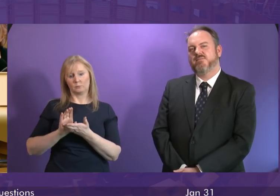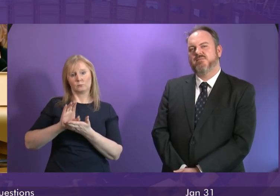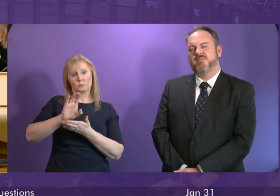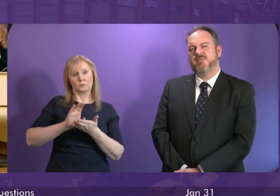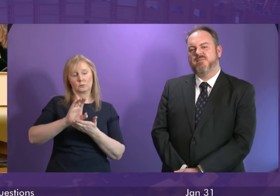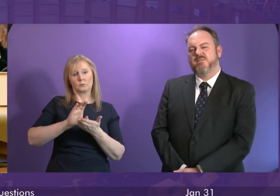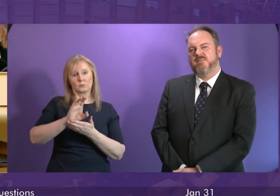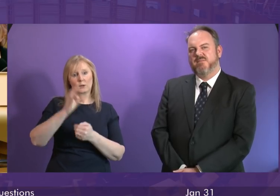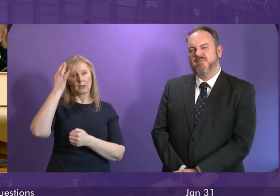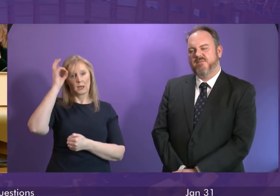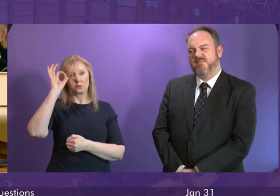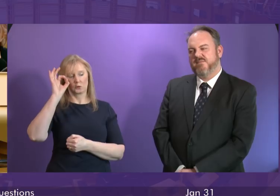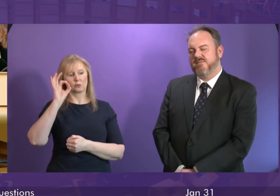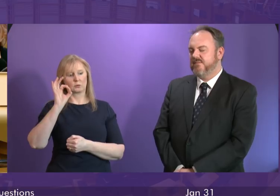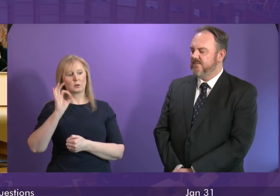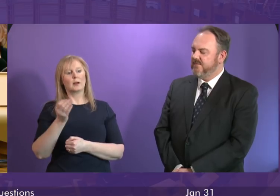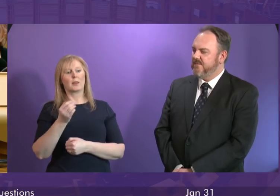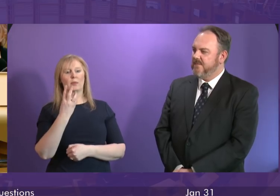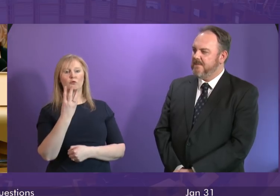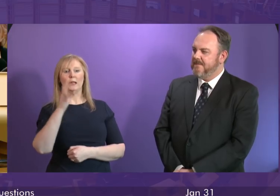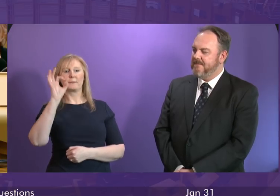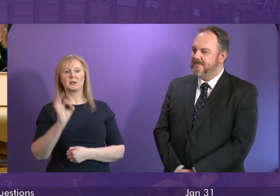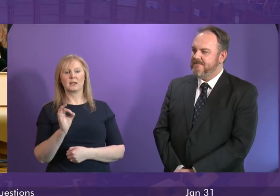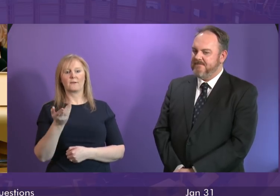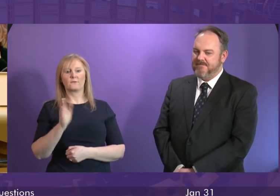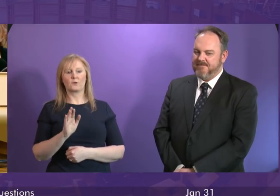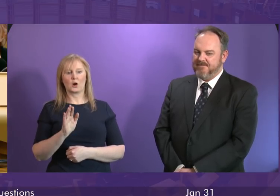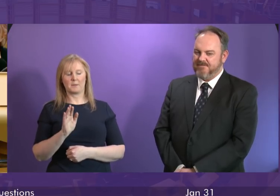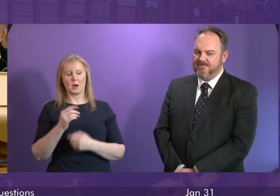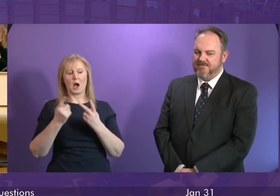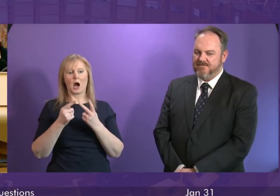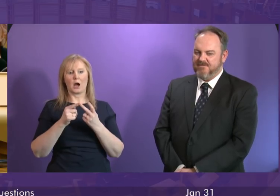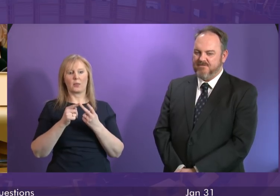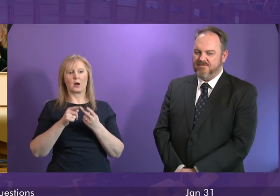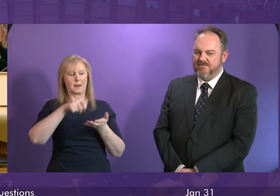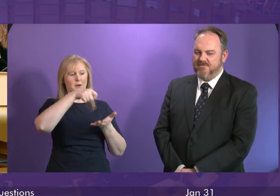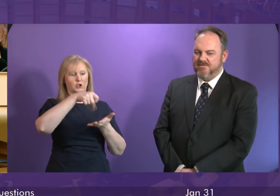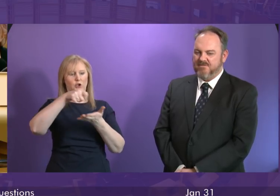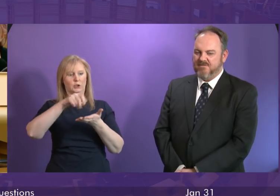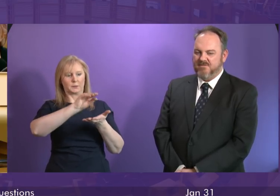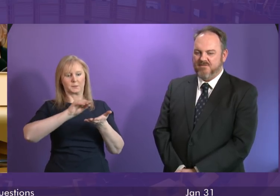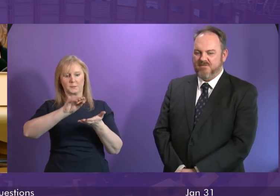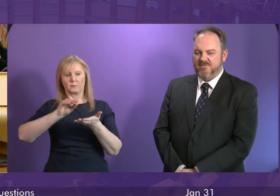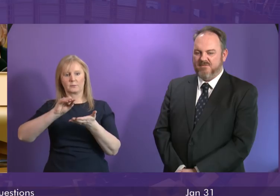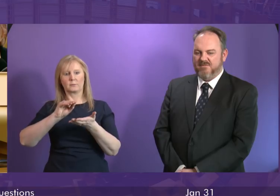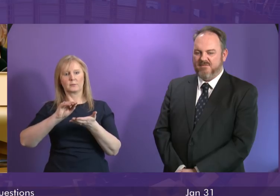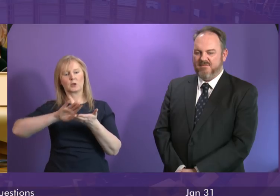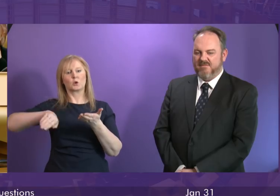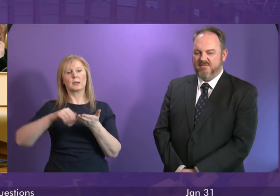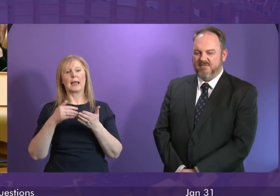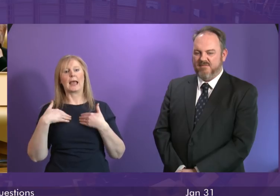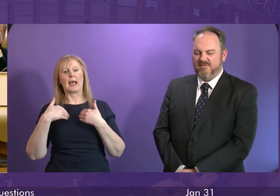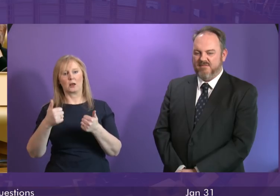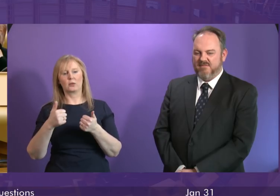government by effectively taking 3% out of every other budget except to health that would have included social